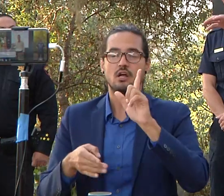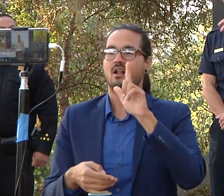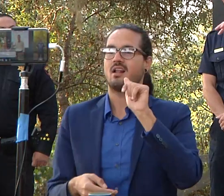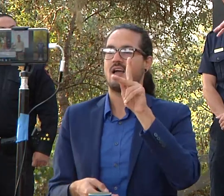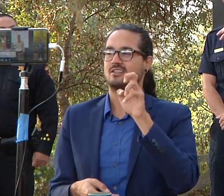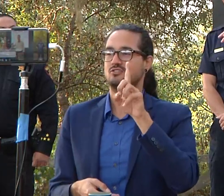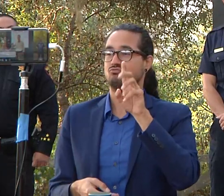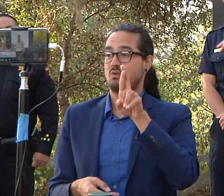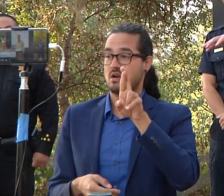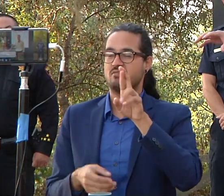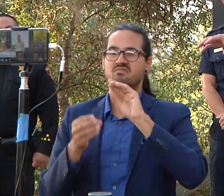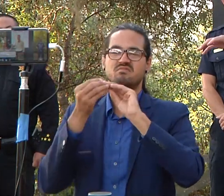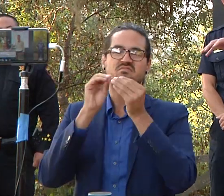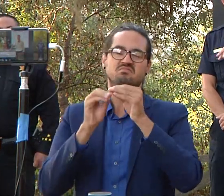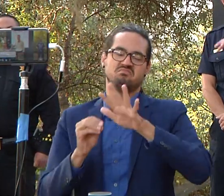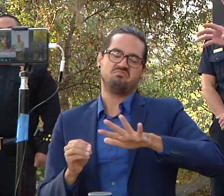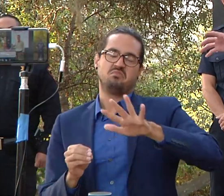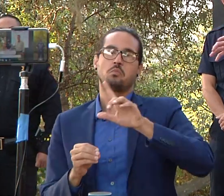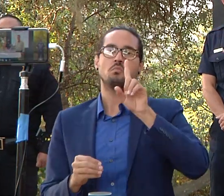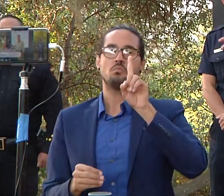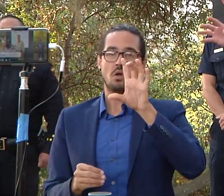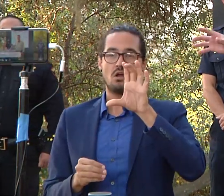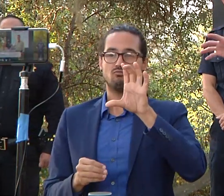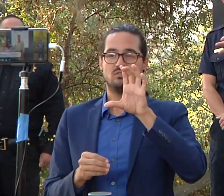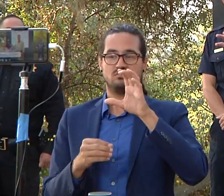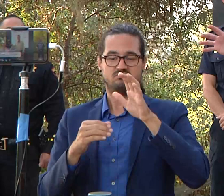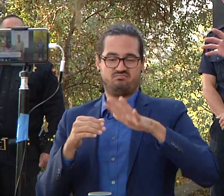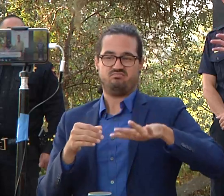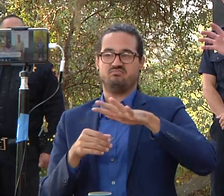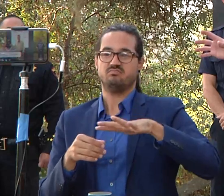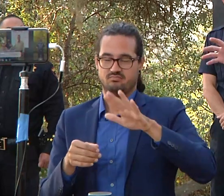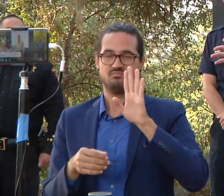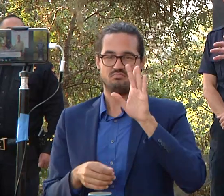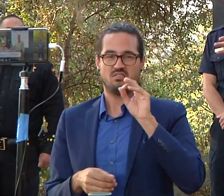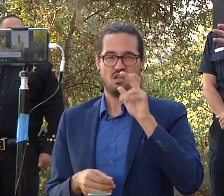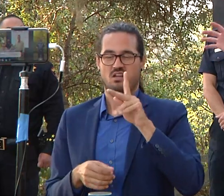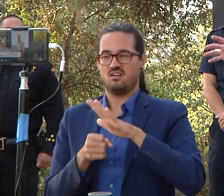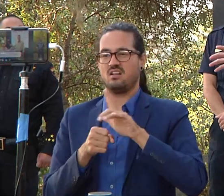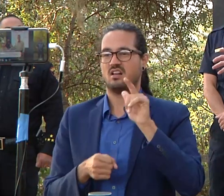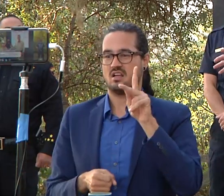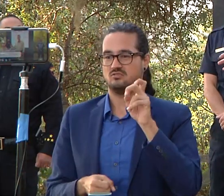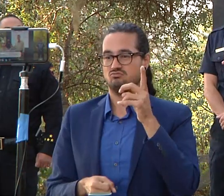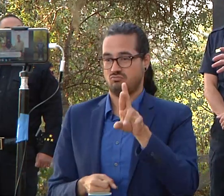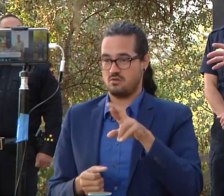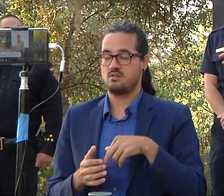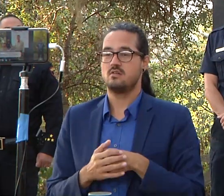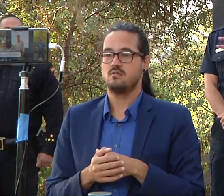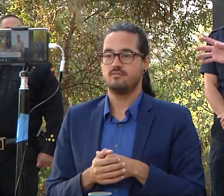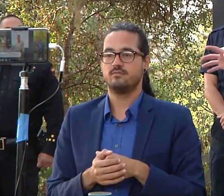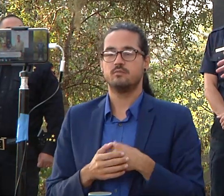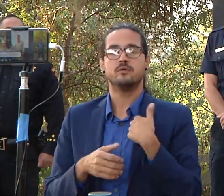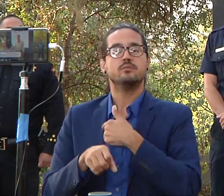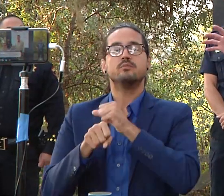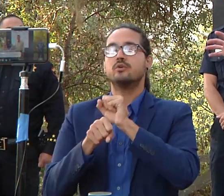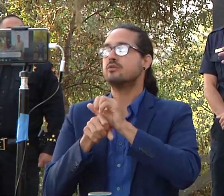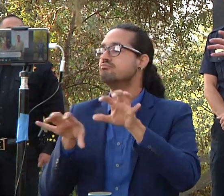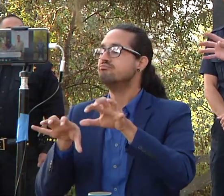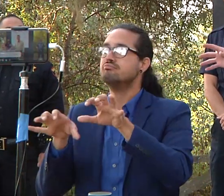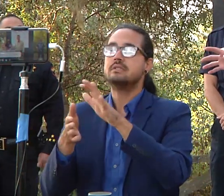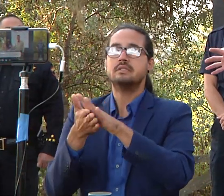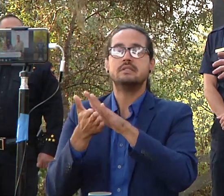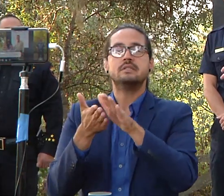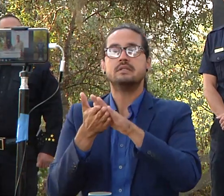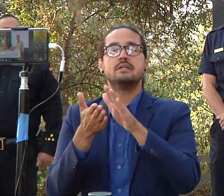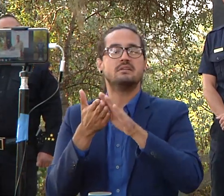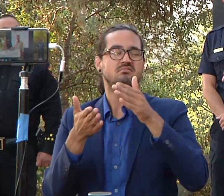working in that area mopping up basically just making sure there's no no other little spot fires or what have you in that area and they're close to homes you know as